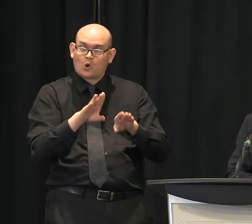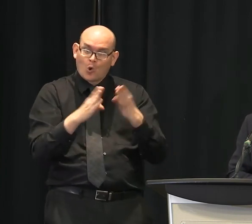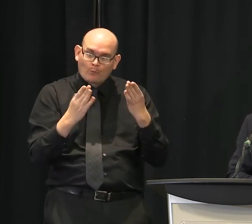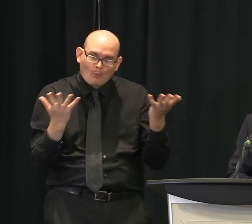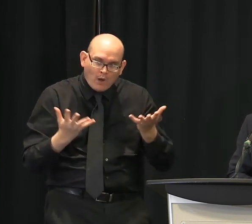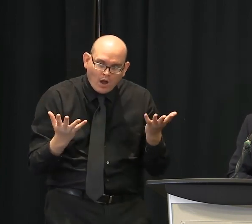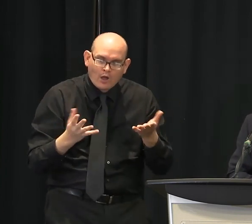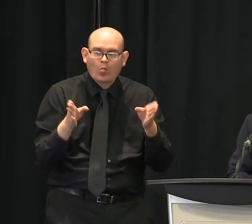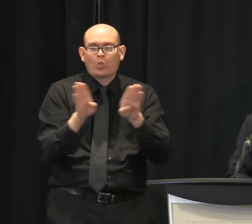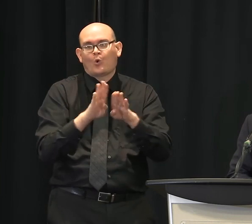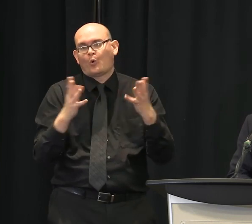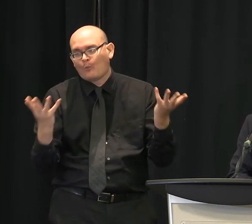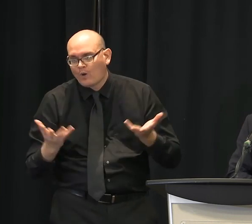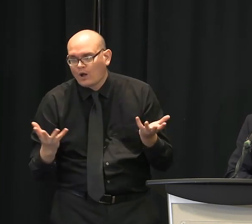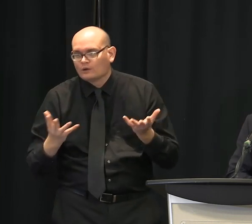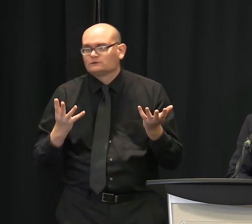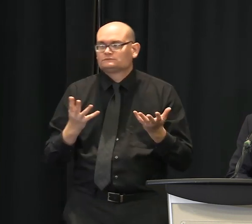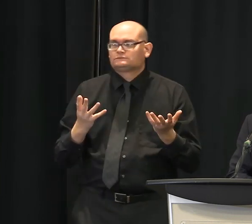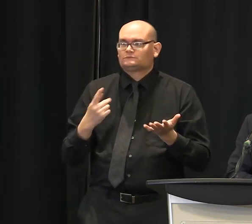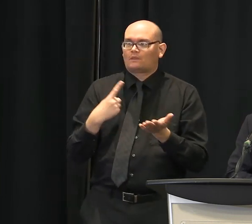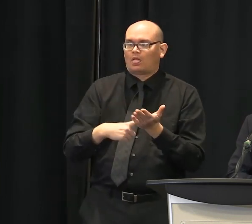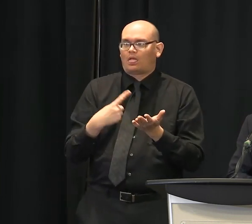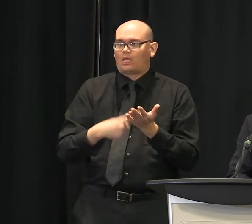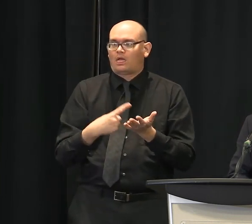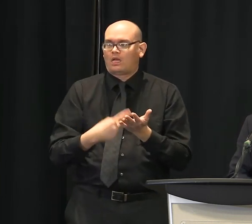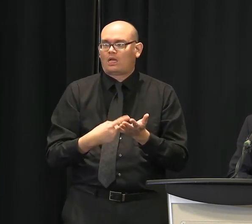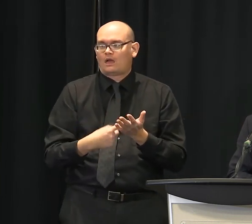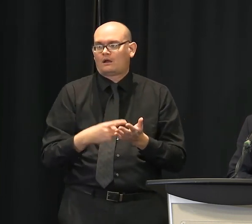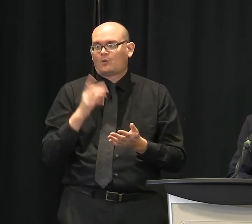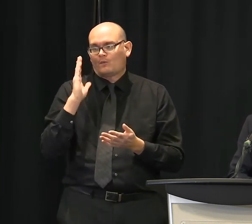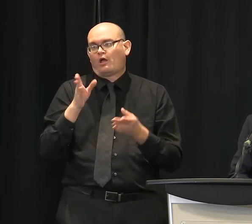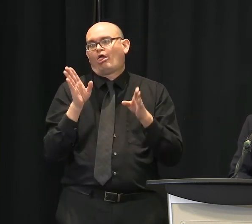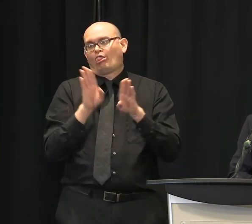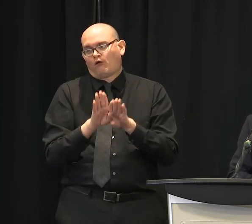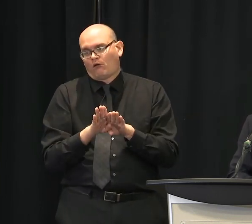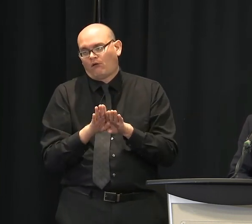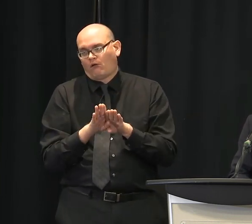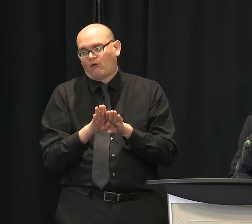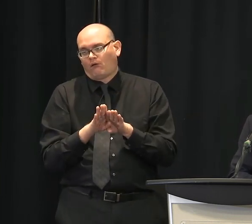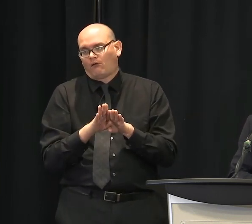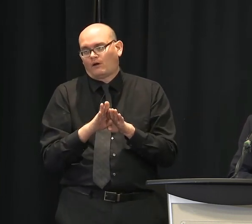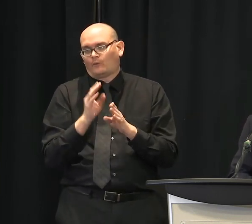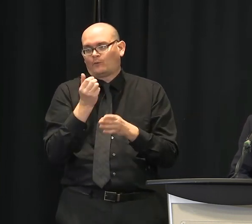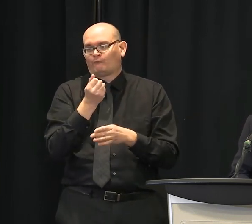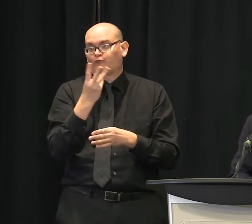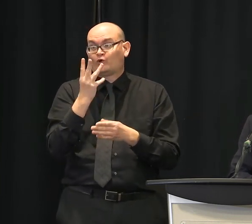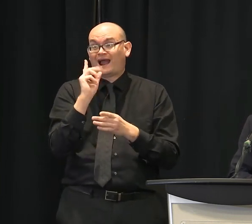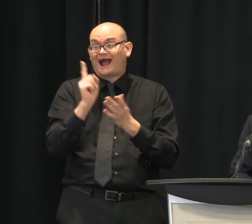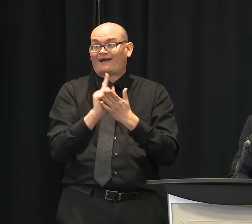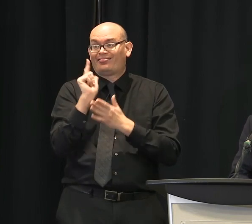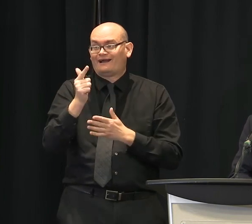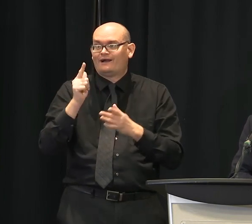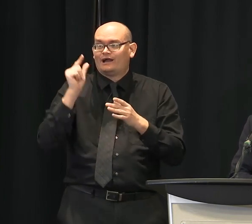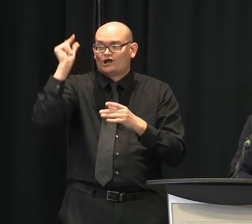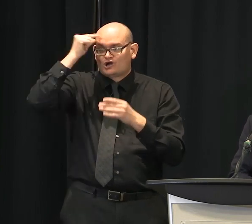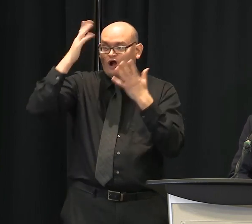makes a decision to open things up, right? Well, that was in the beginning. It seemed that way, didn't it? Yeah. Yeah. Yeah. So